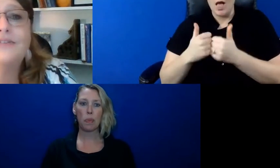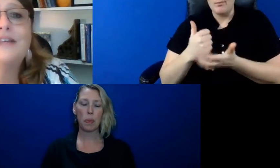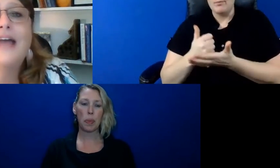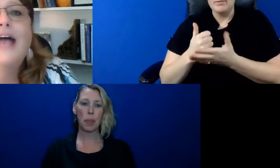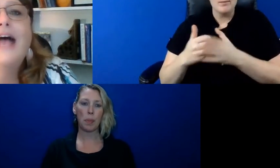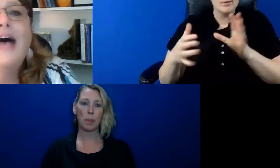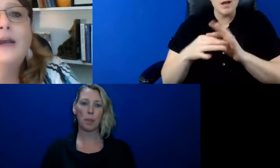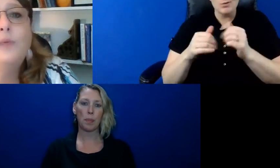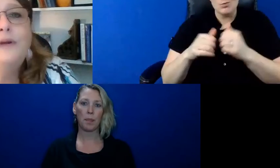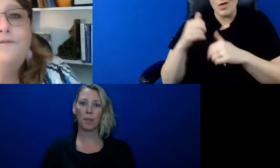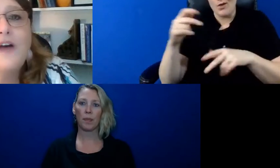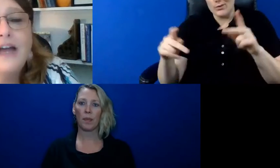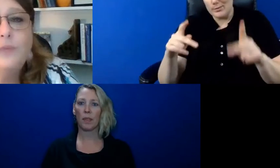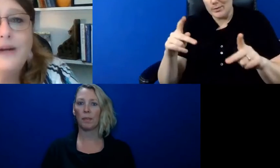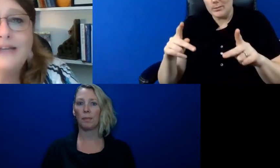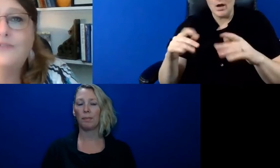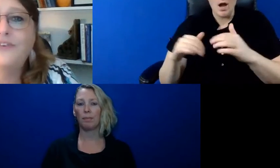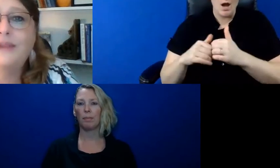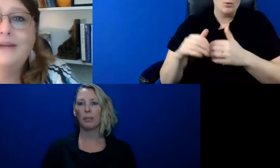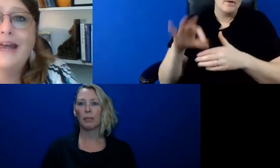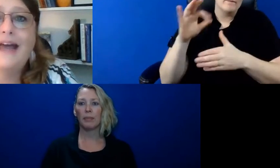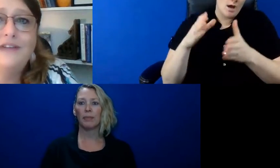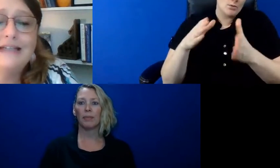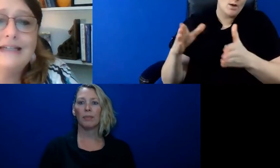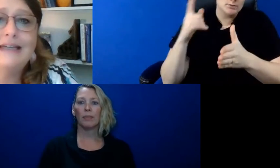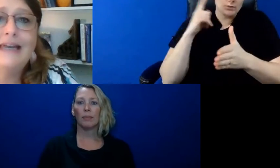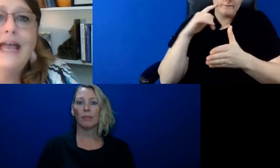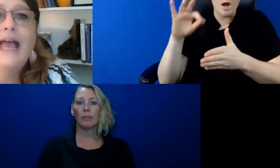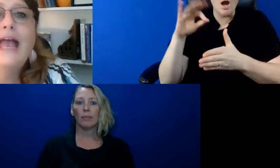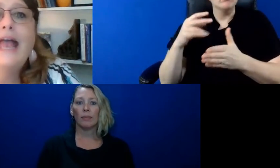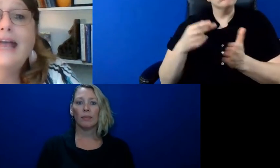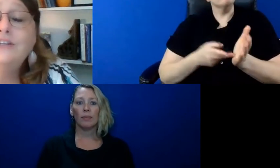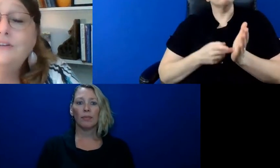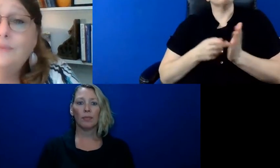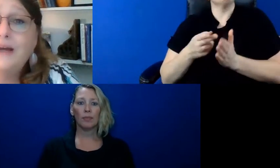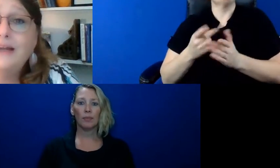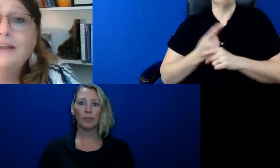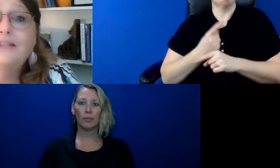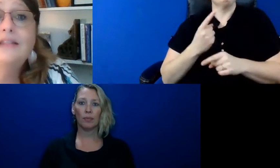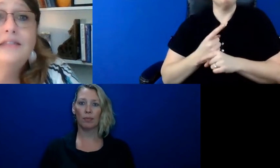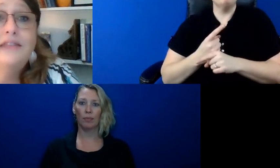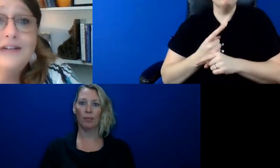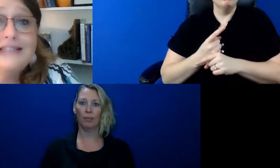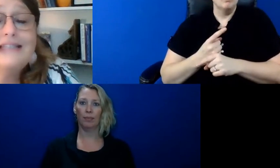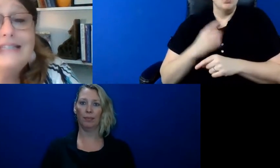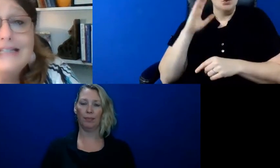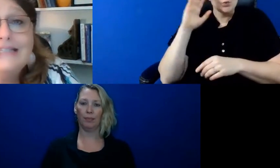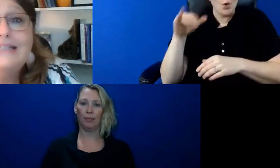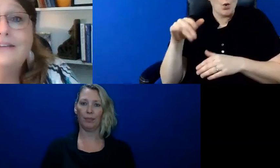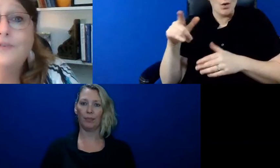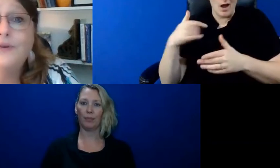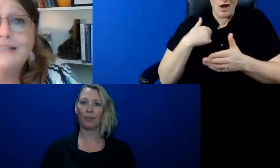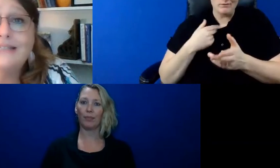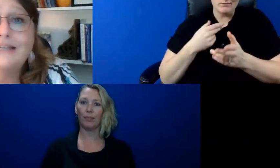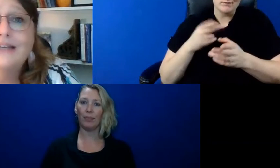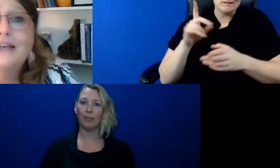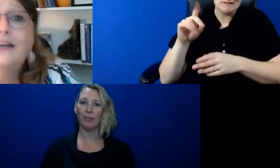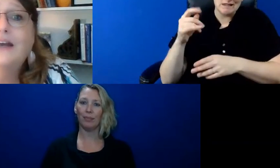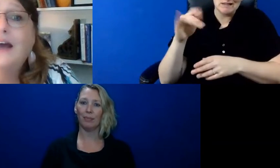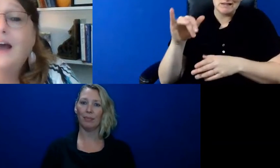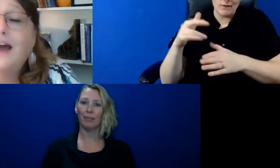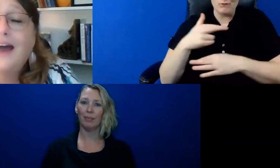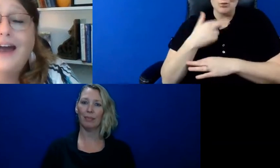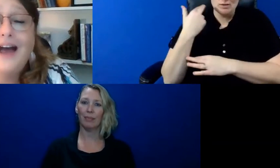to others how do we find ways for them to have dignity and you know what there is the dignity of risk